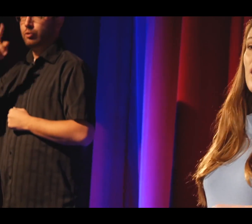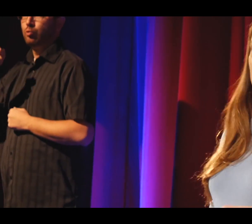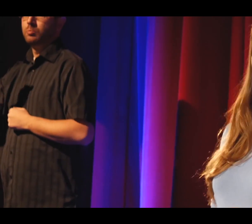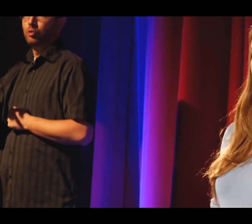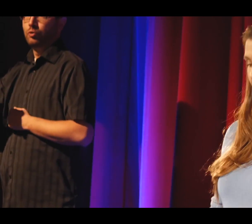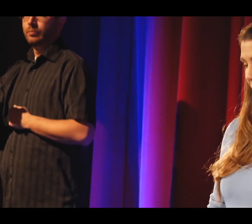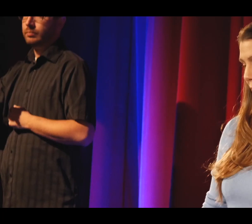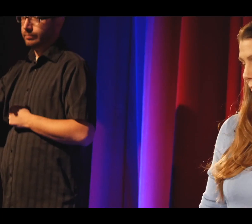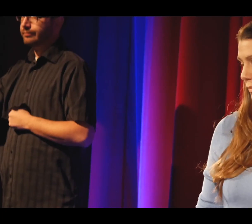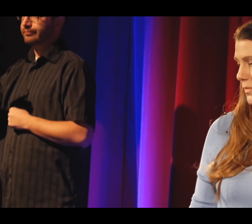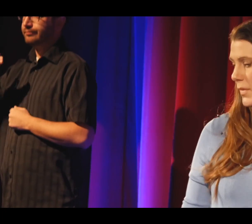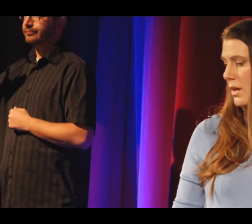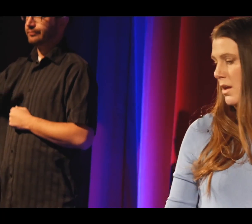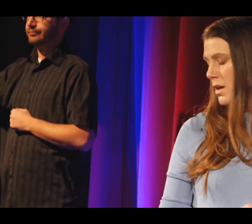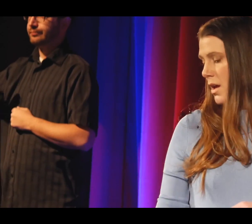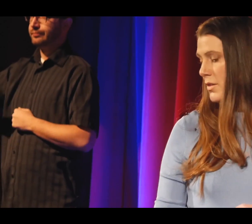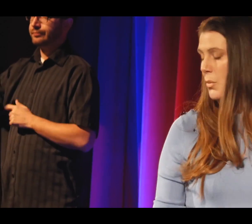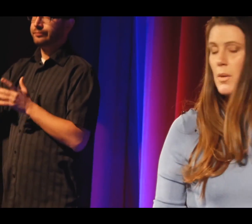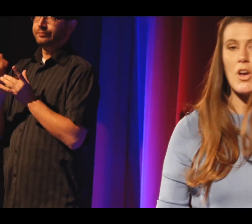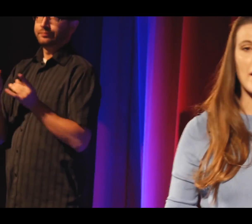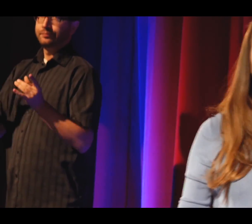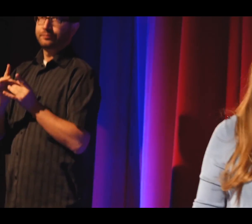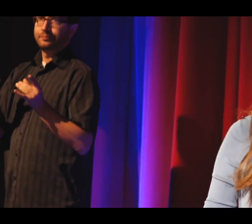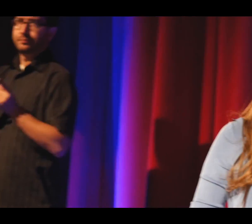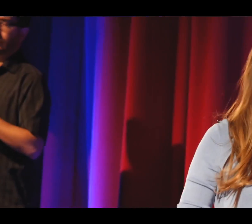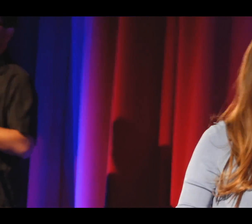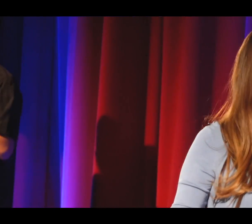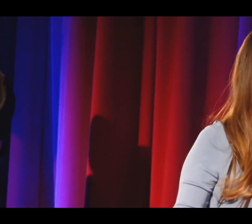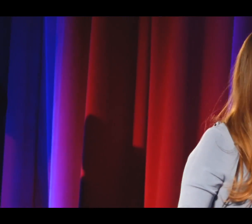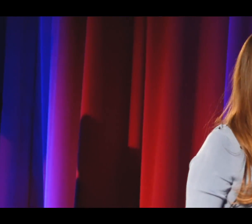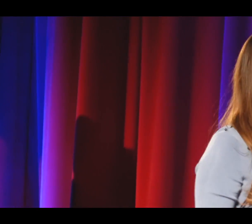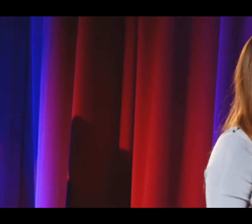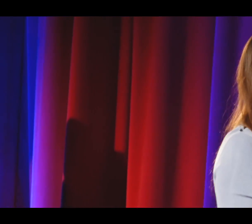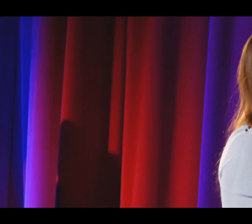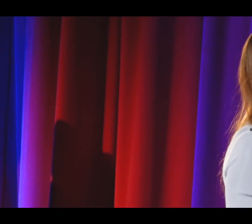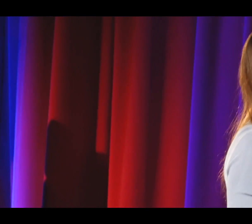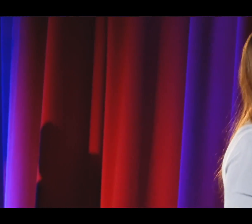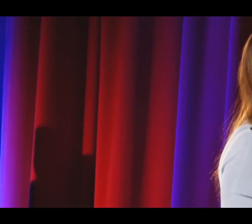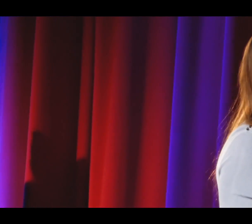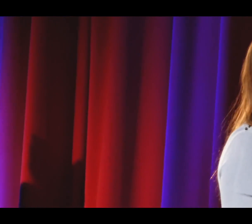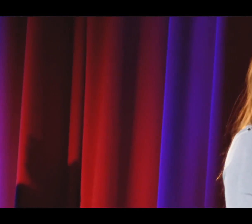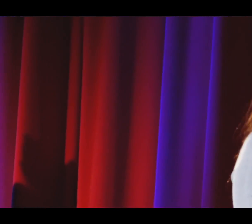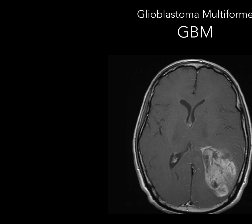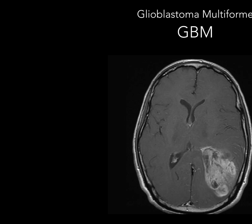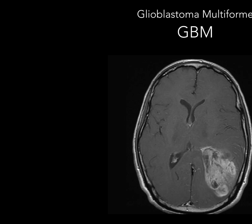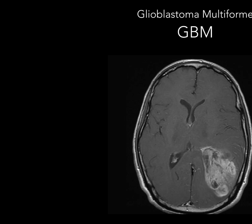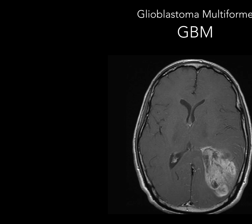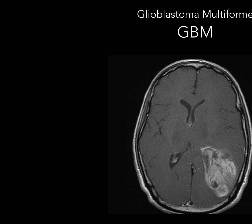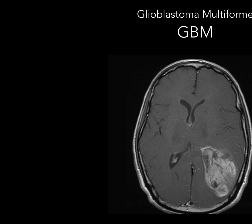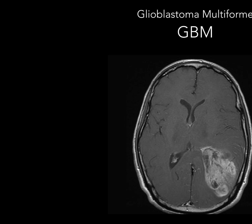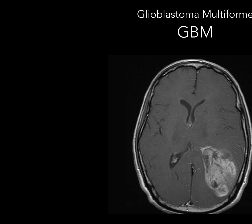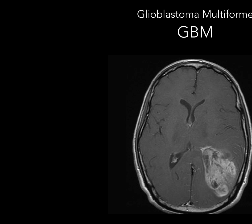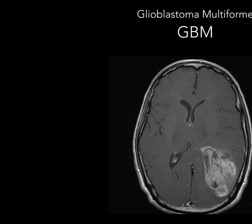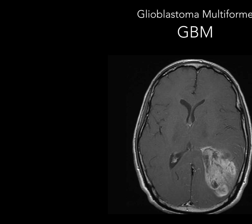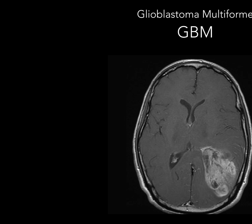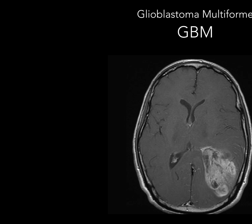this much too often. And so when I'm talking about a malignant brain tumor, I'm talking about this,